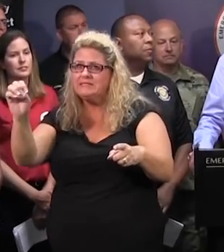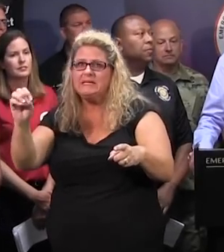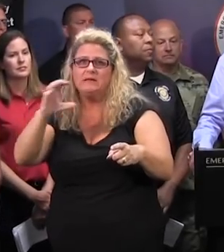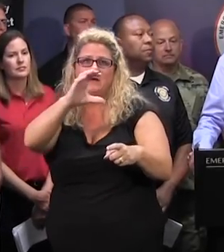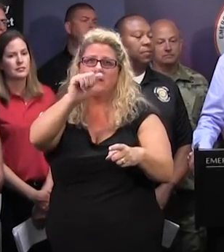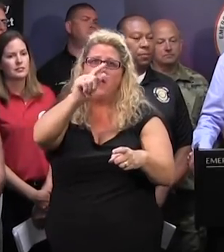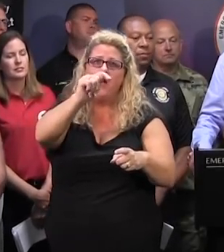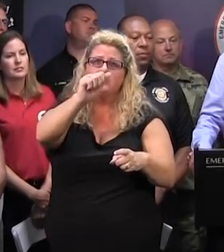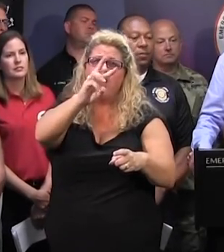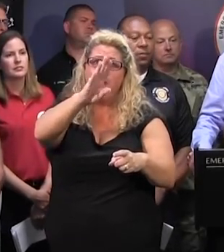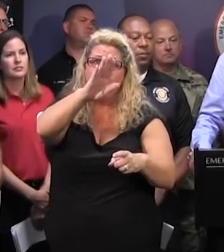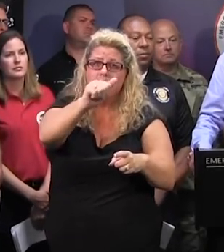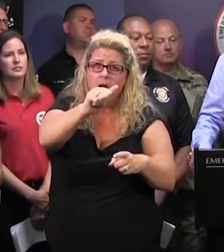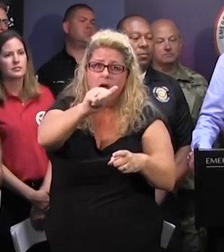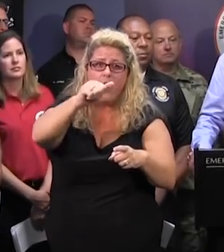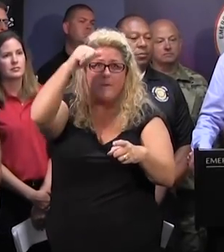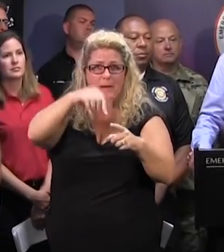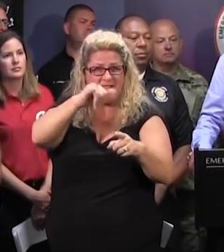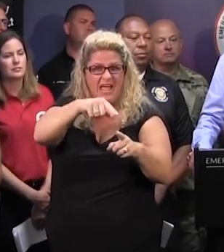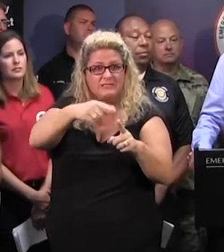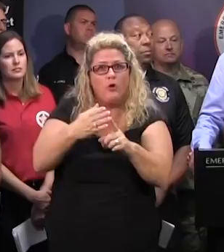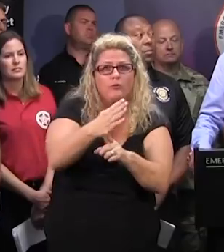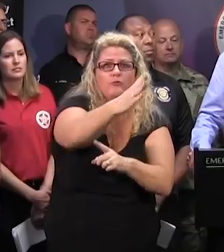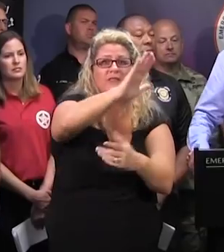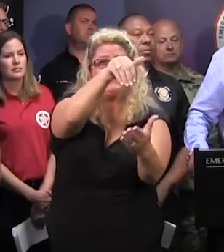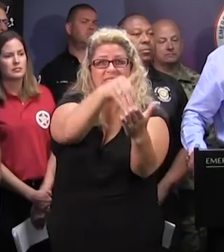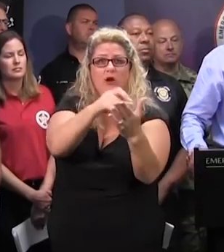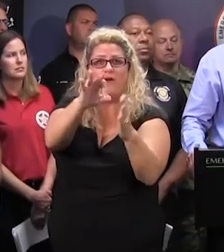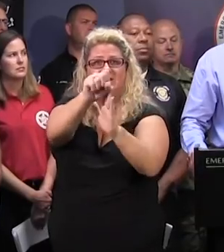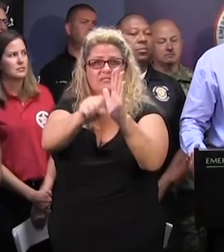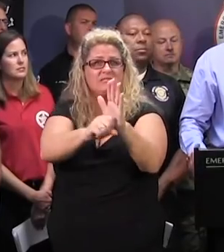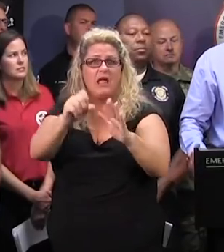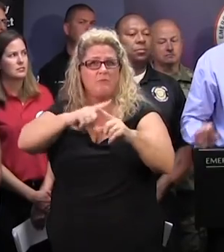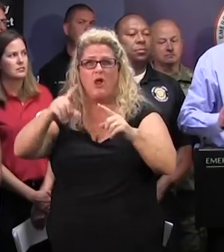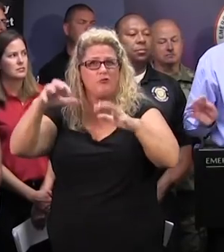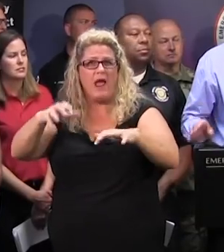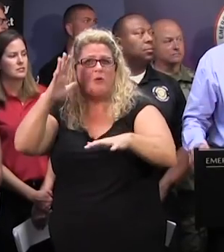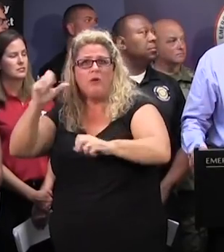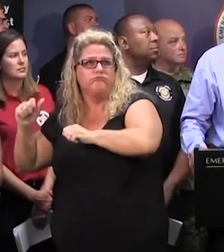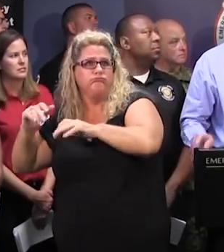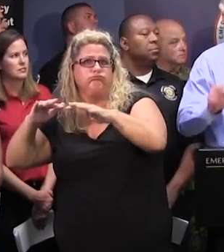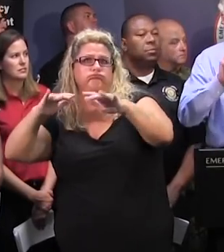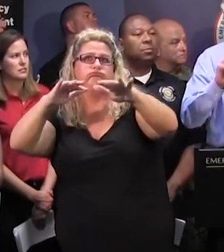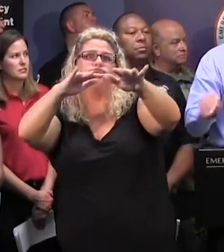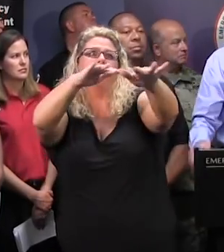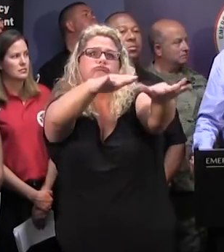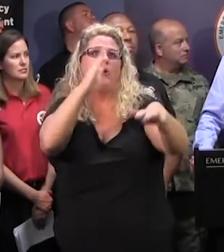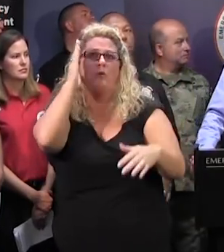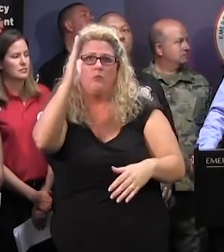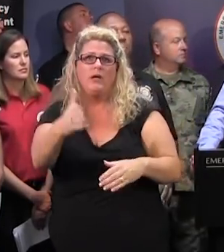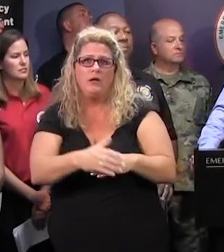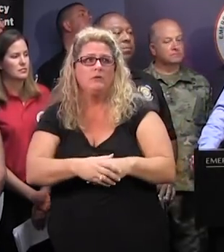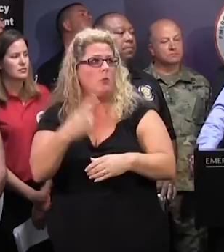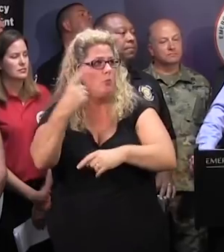Catawba Basin, which runs through the center of the state. But we're going to have rain all over the state. Thank you. From one side to the other for possibly